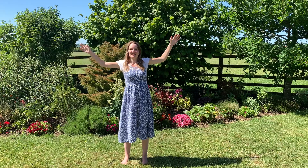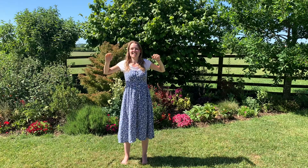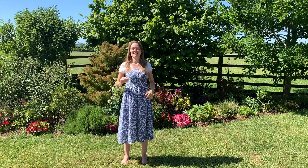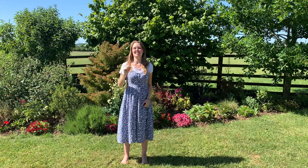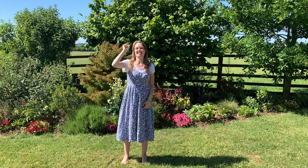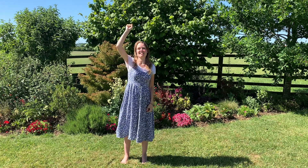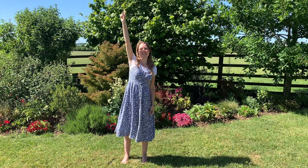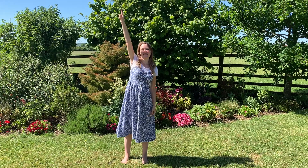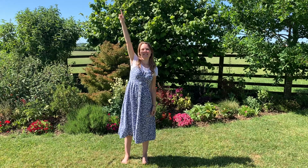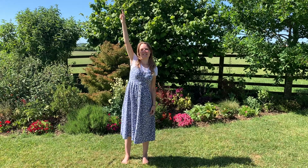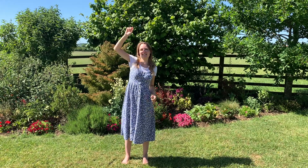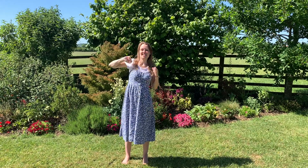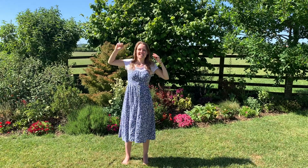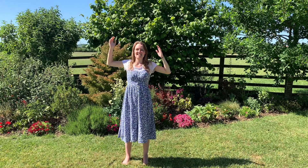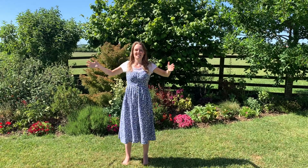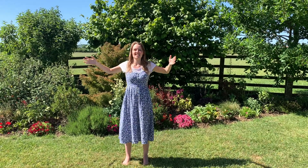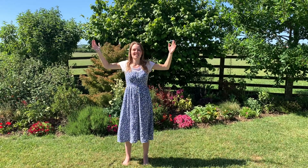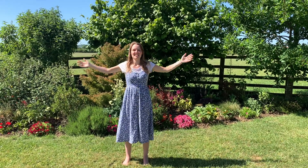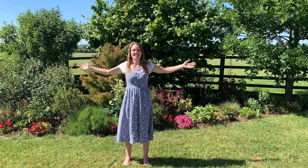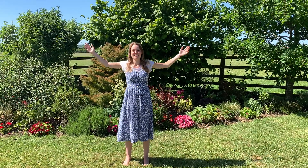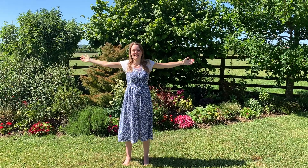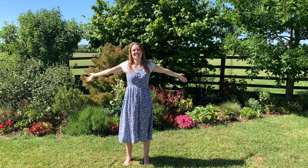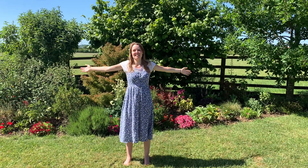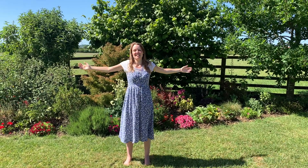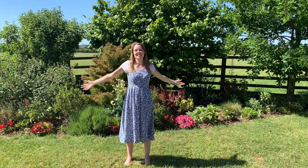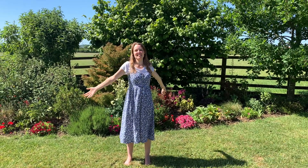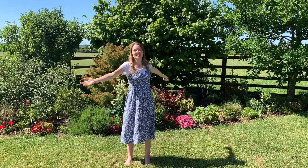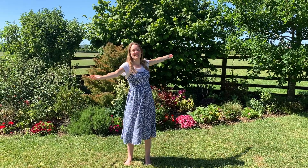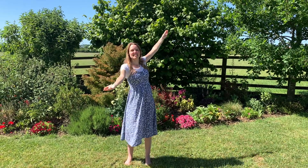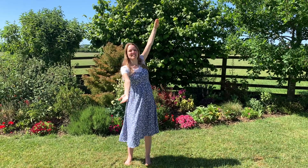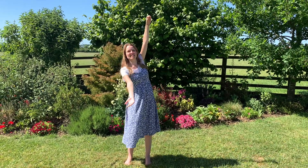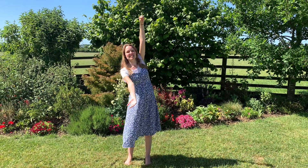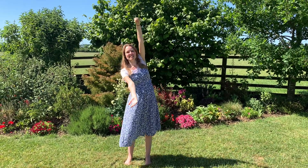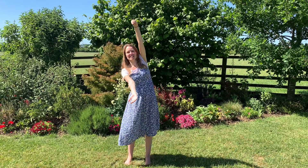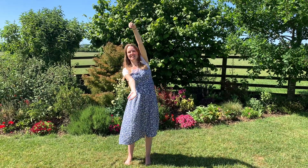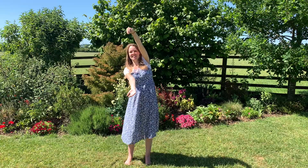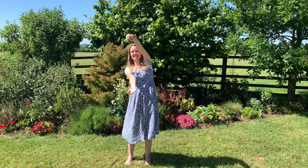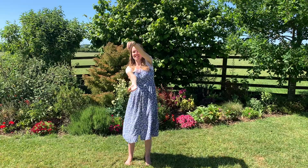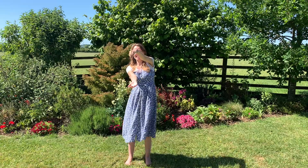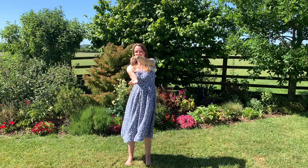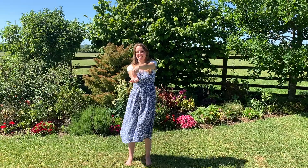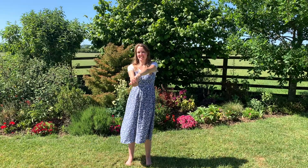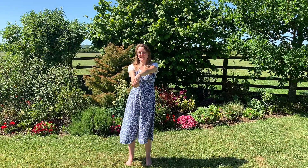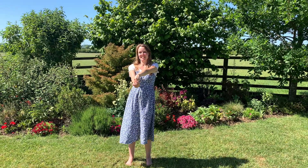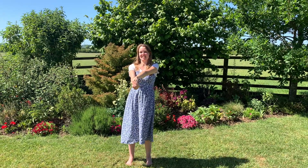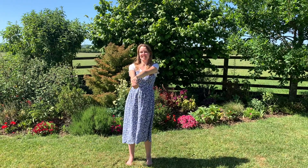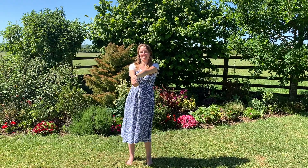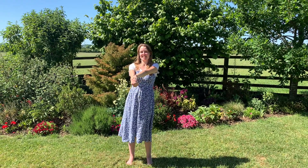Our God is a great big God and He holds us in His hands